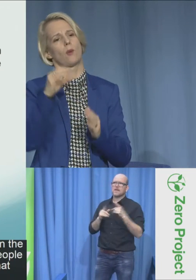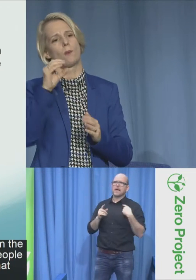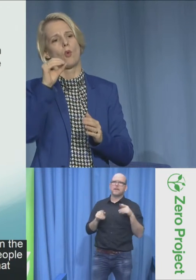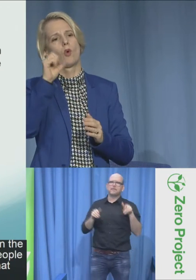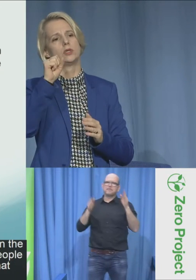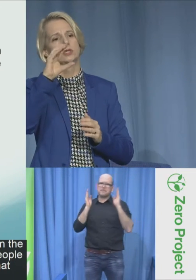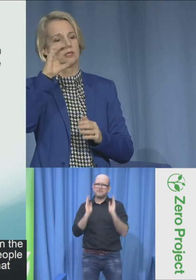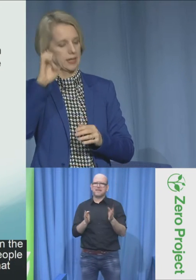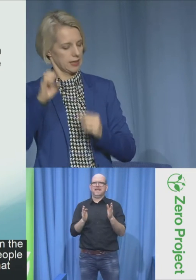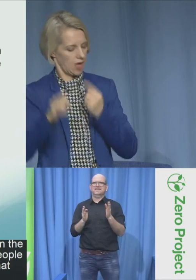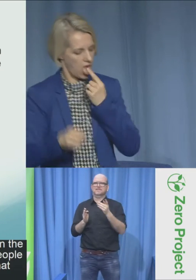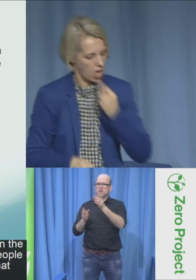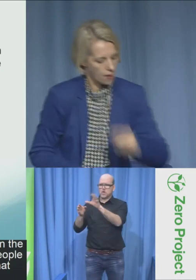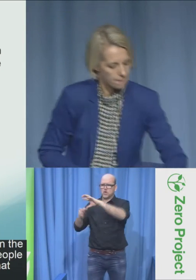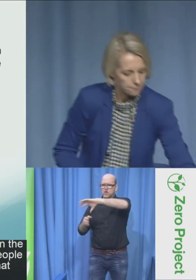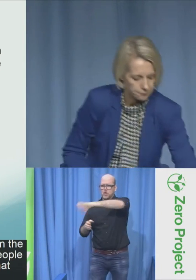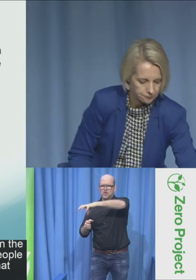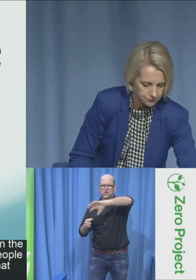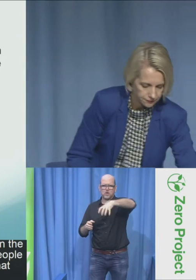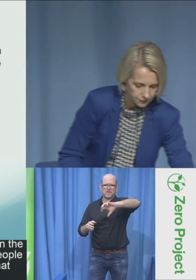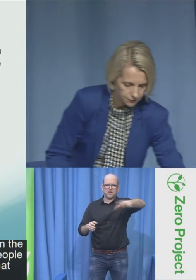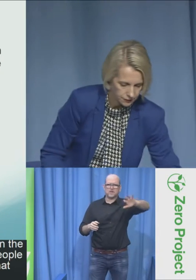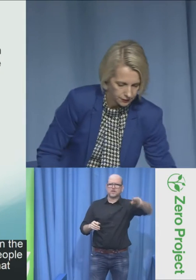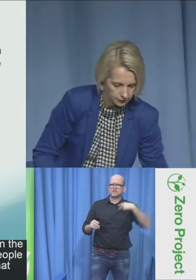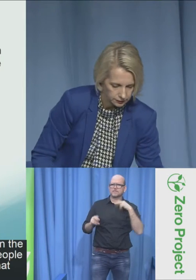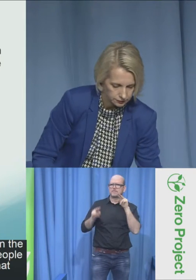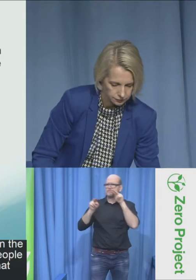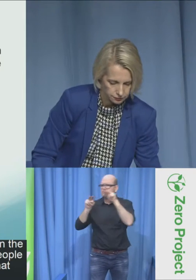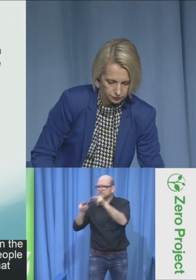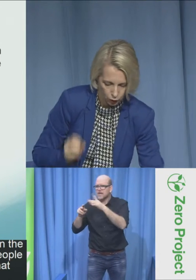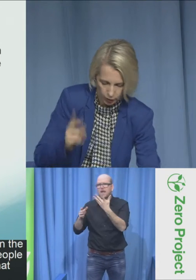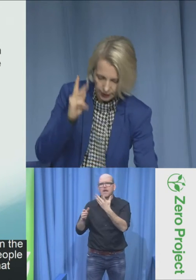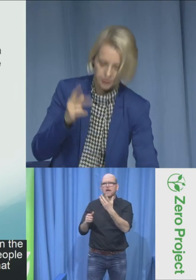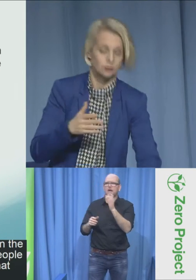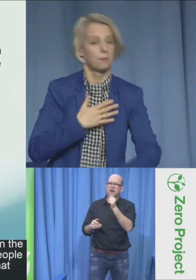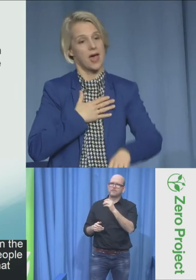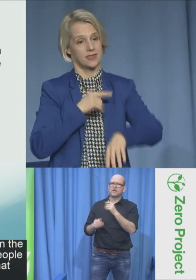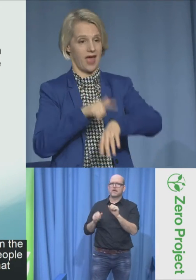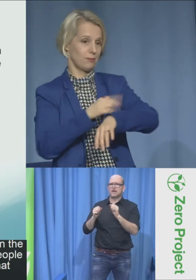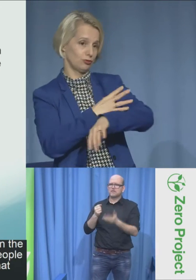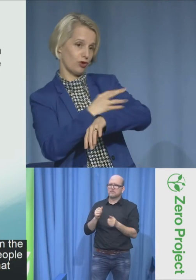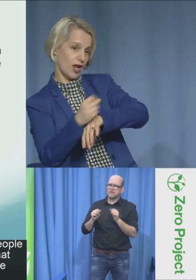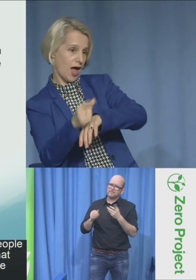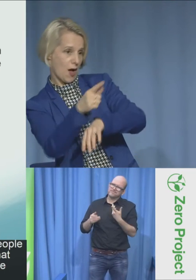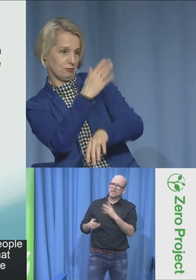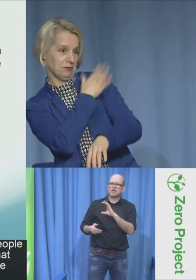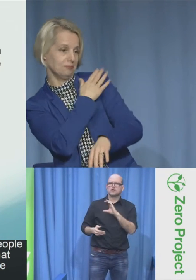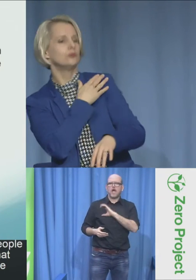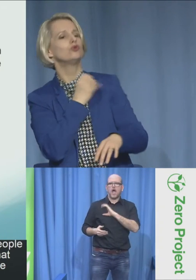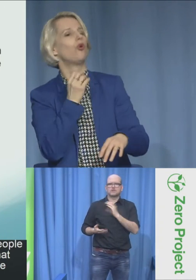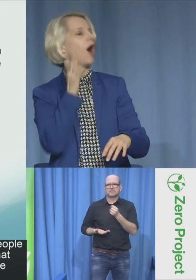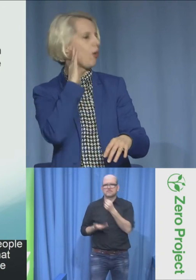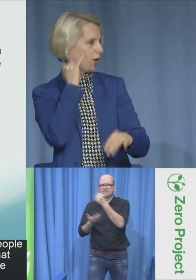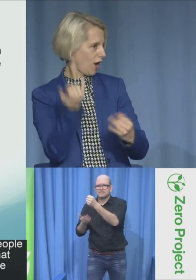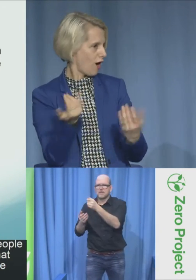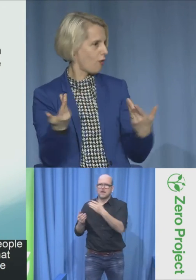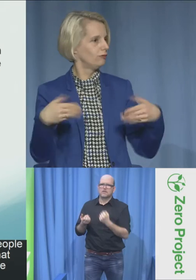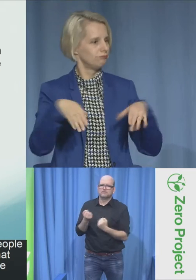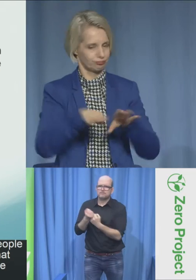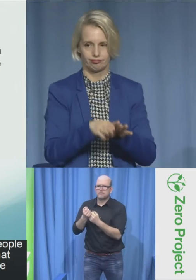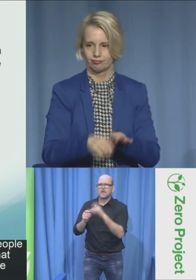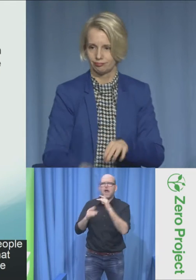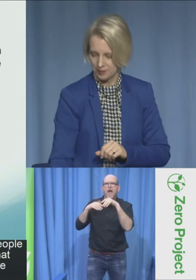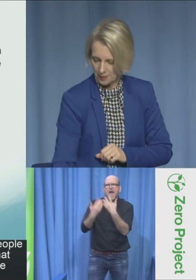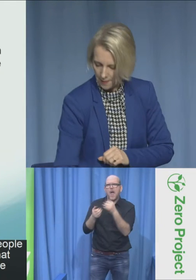they're making. So this is a wonderful project from OSCE. And again, I recommend you look into that. My time, unfortunately, has run out.